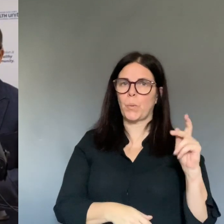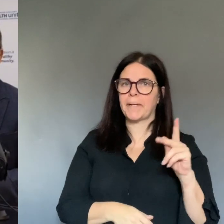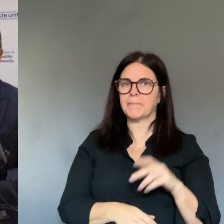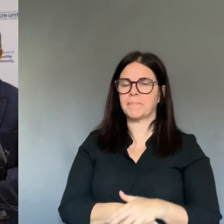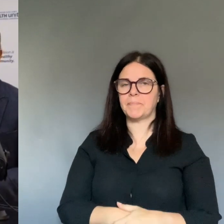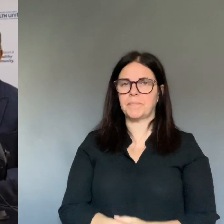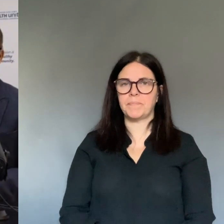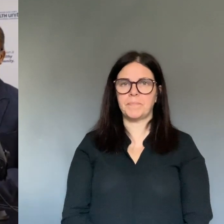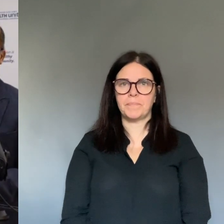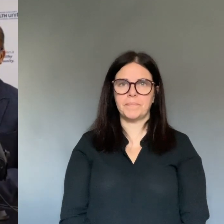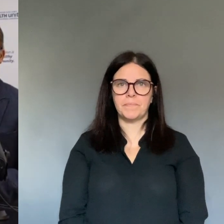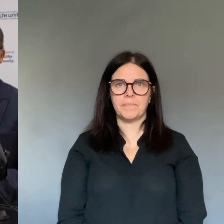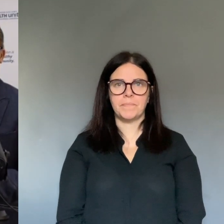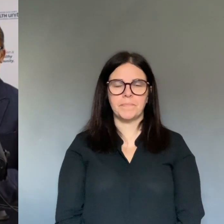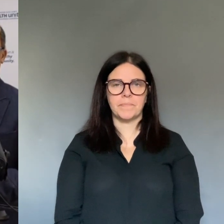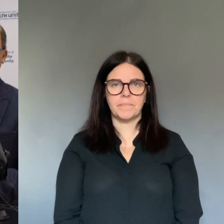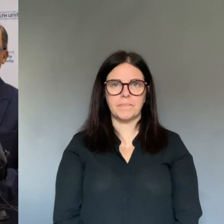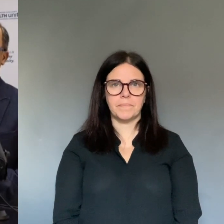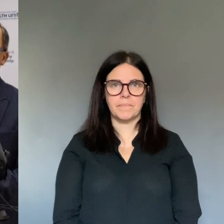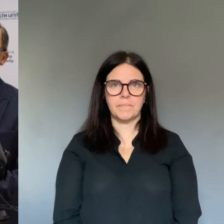one? Yes, that is correct.